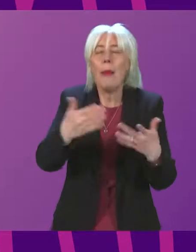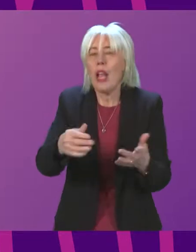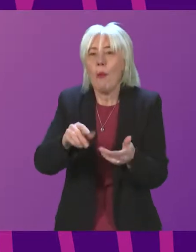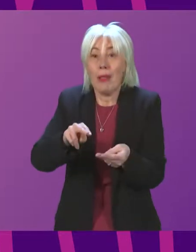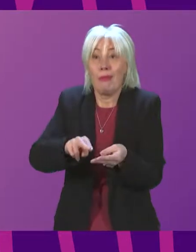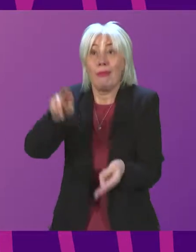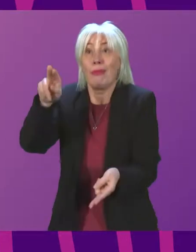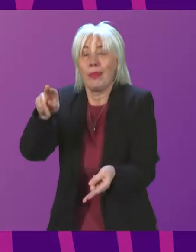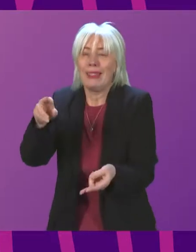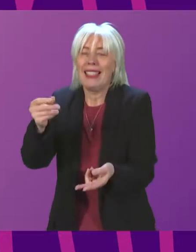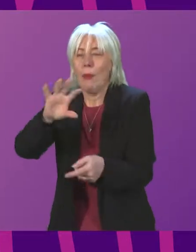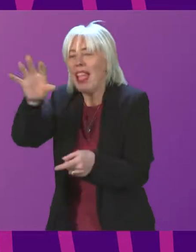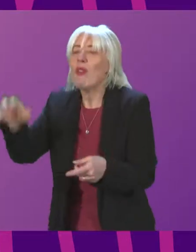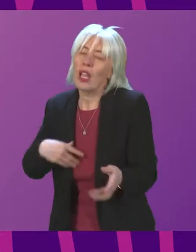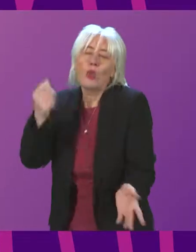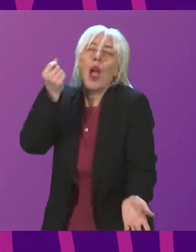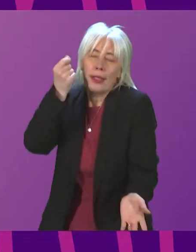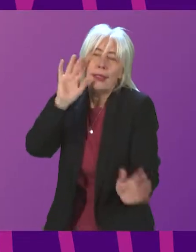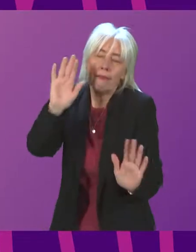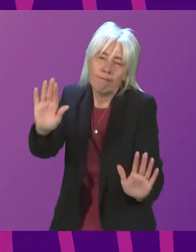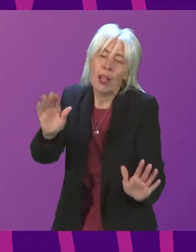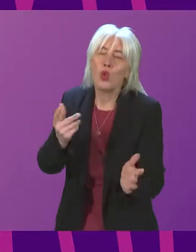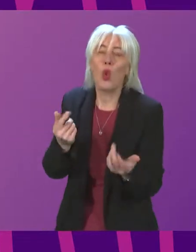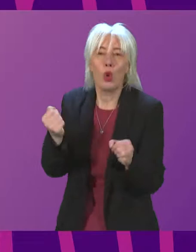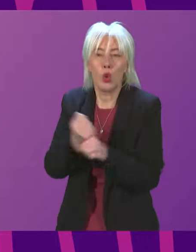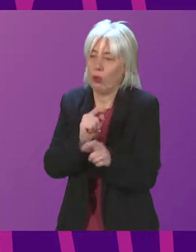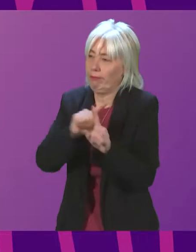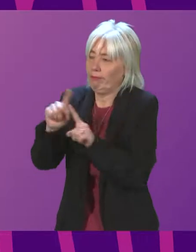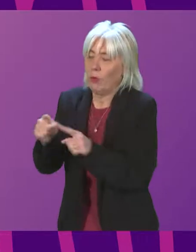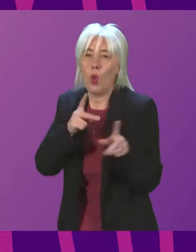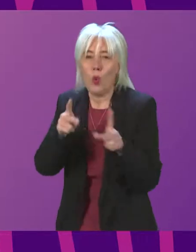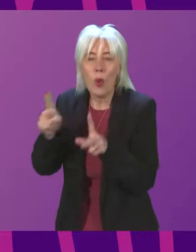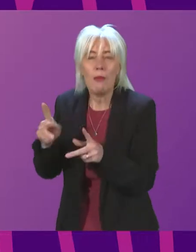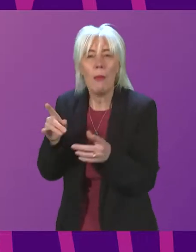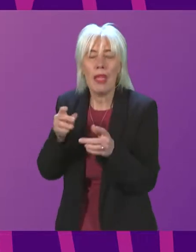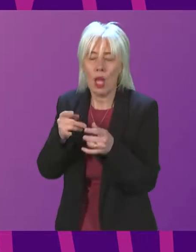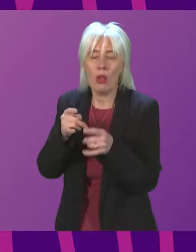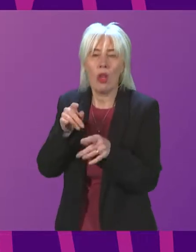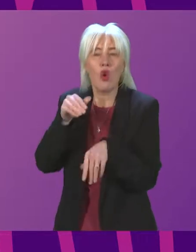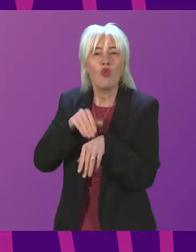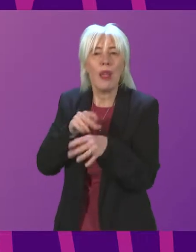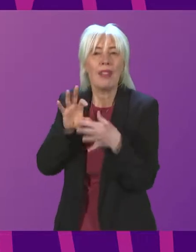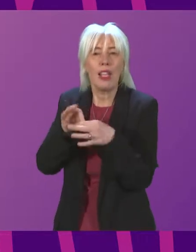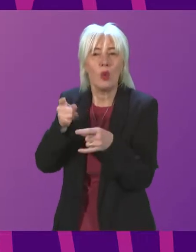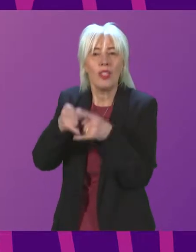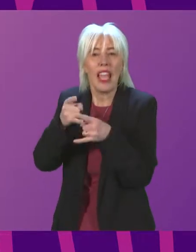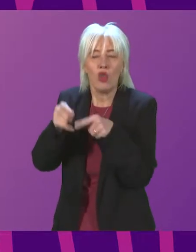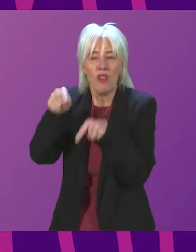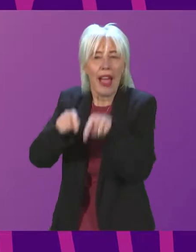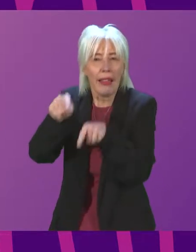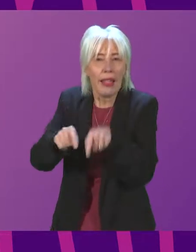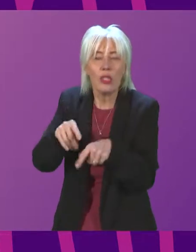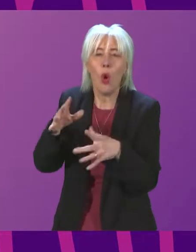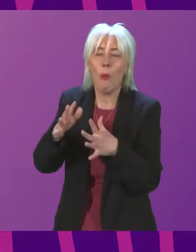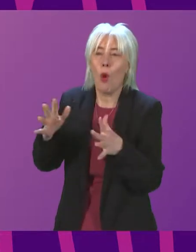as well. We are very conscious of that and are taking a number of initiatives, both in relation to crimes of sexual violence and, more generally, violent